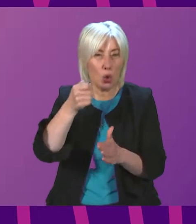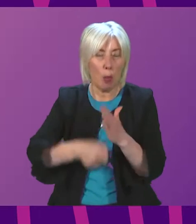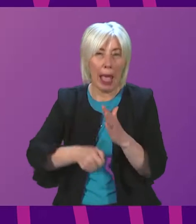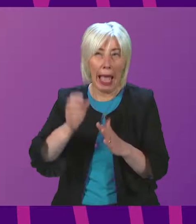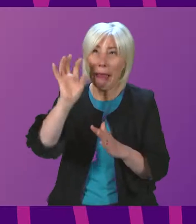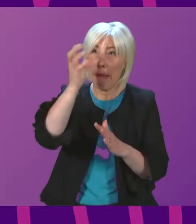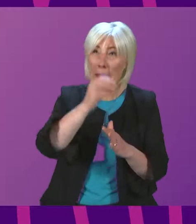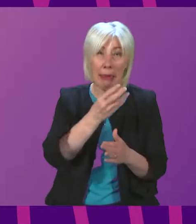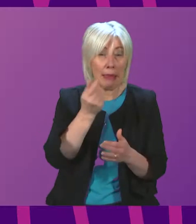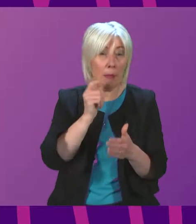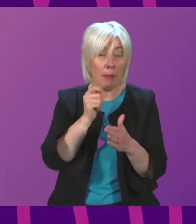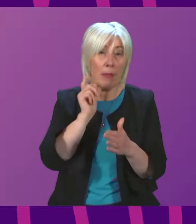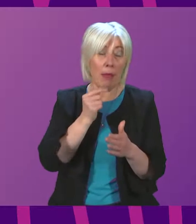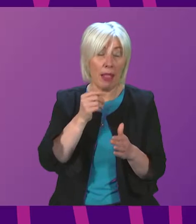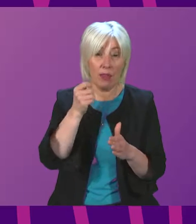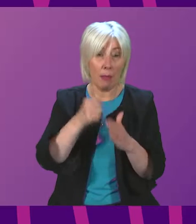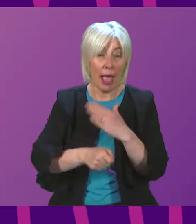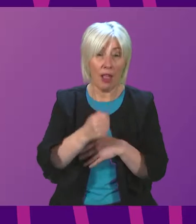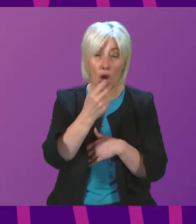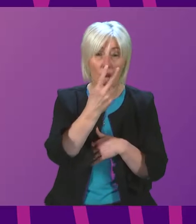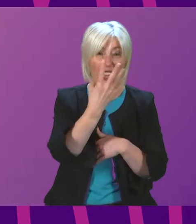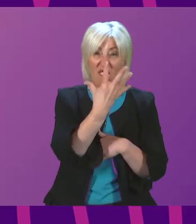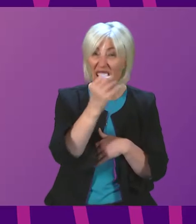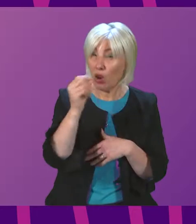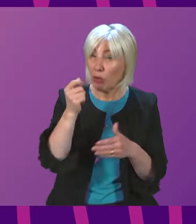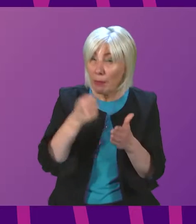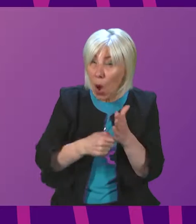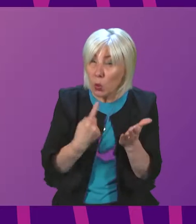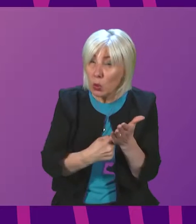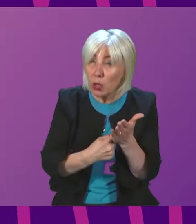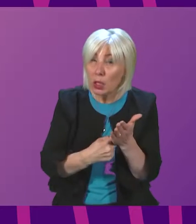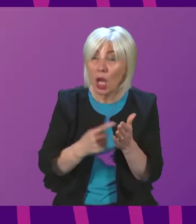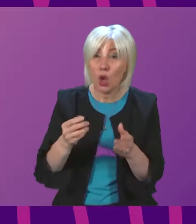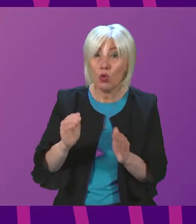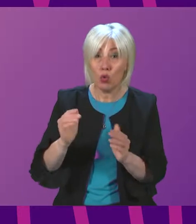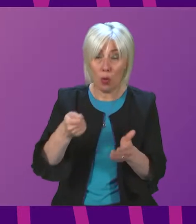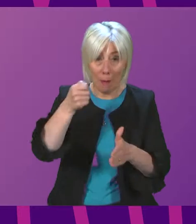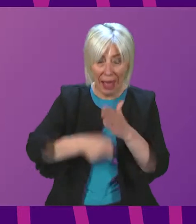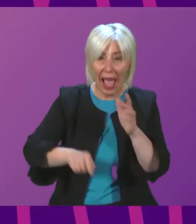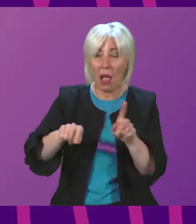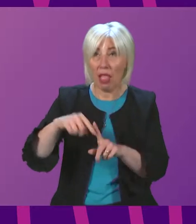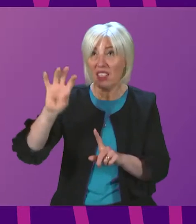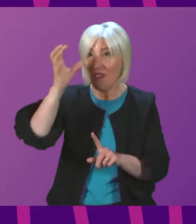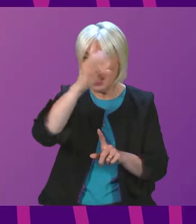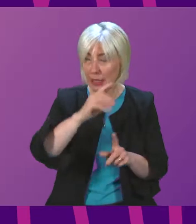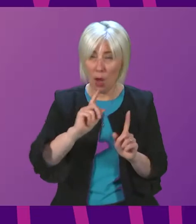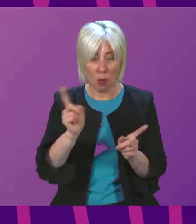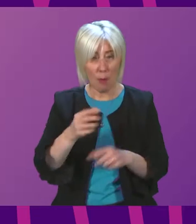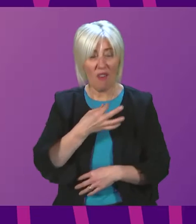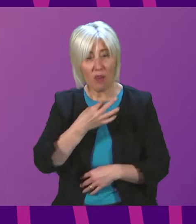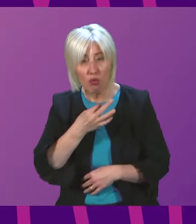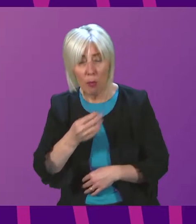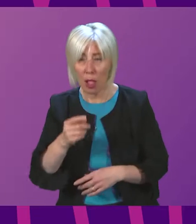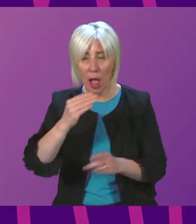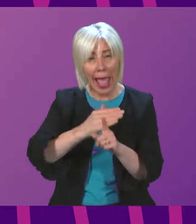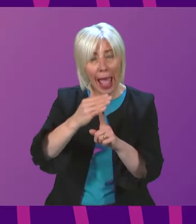£500 for supply and fit for a two-up, two-down. Can, therefore, the Cabinet Secretary advise how vulnerable and elderly can